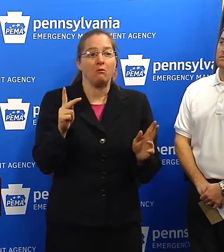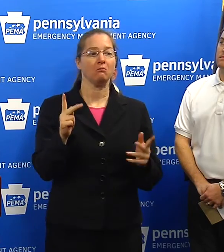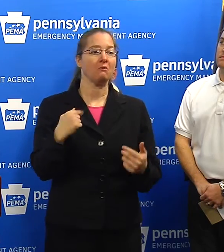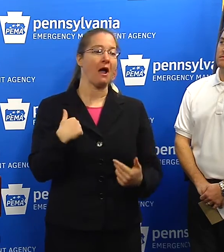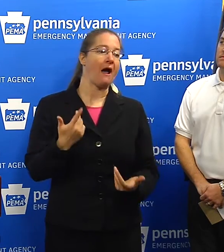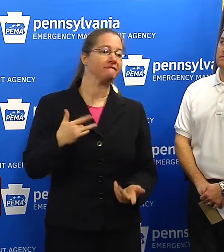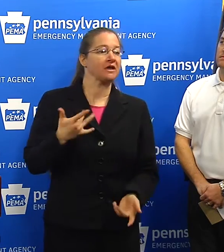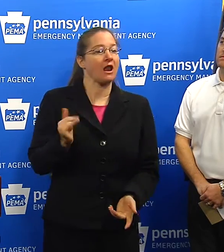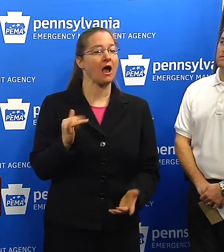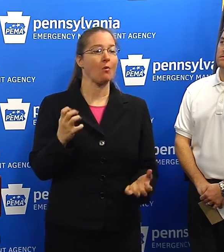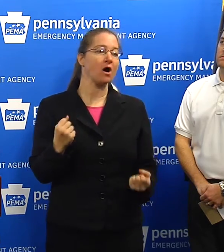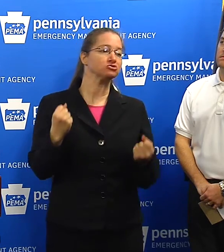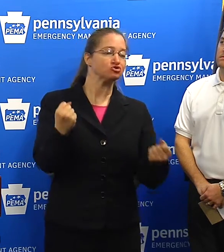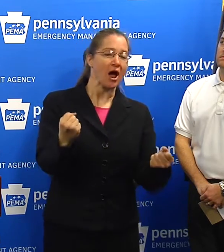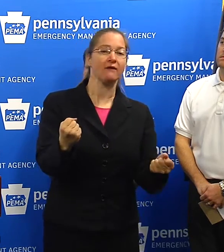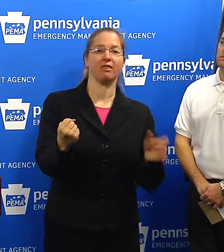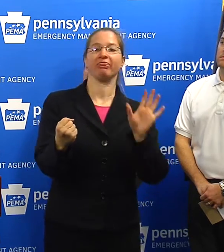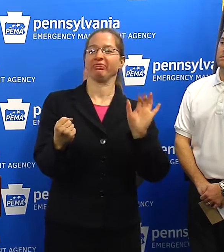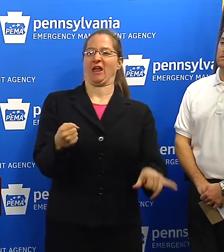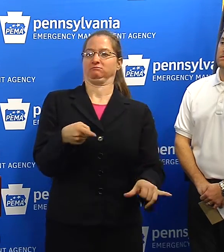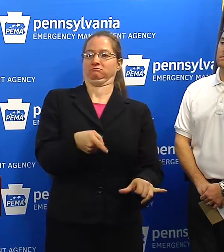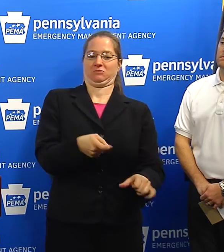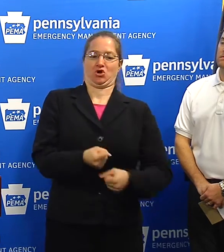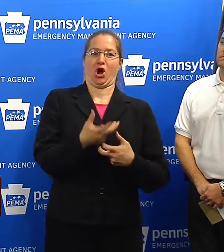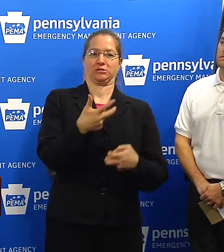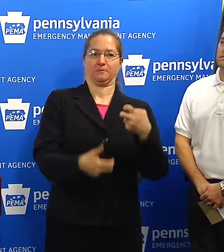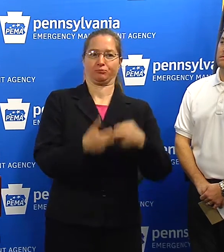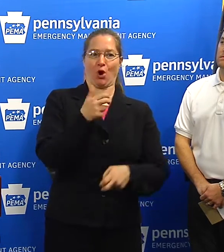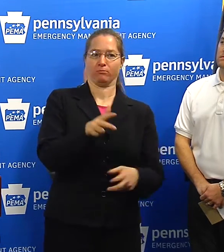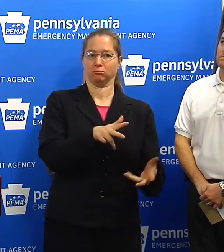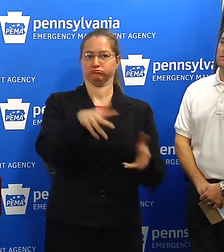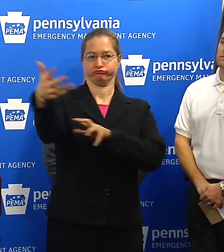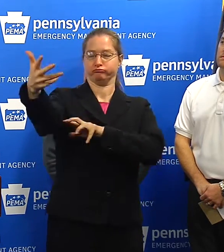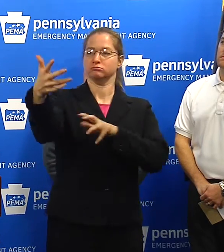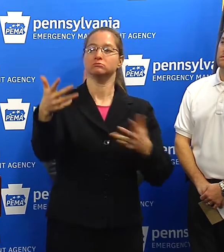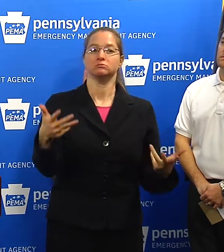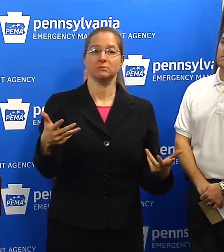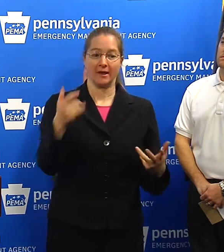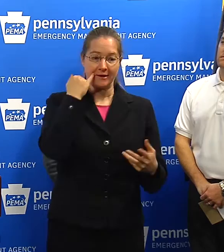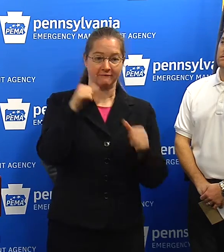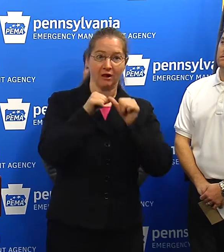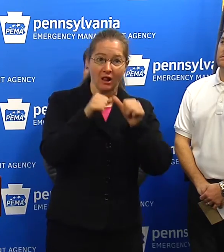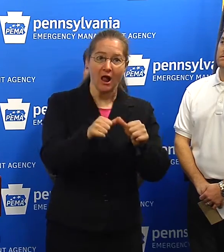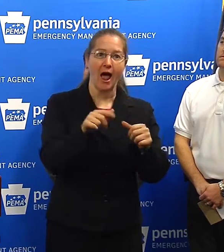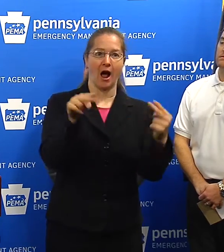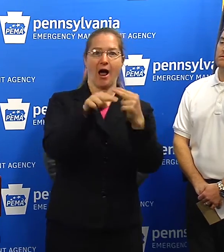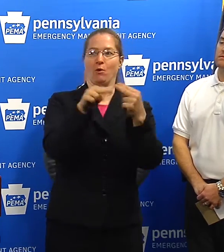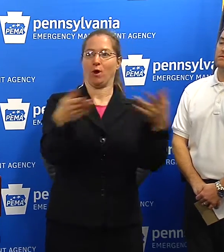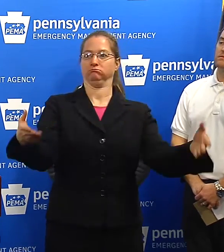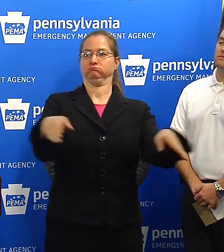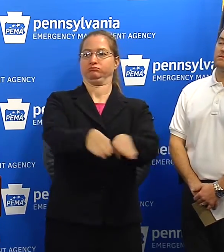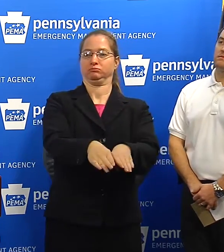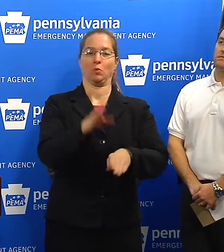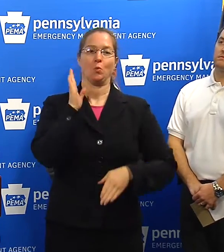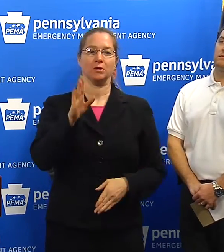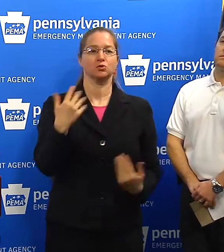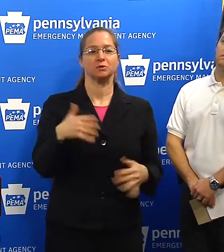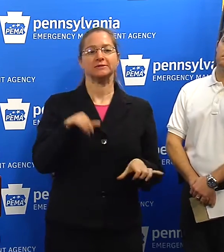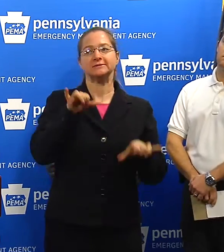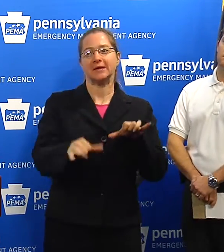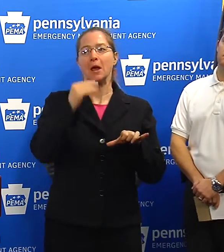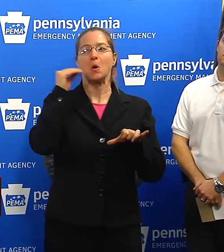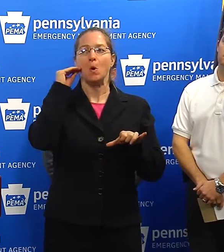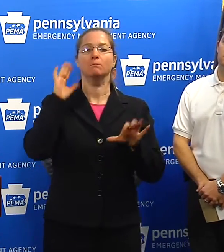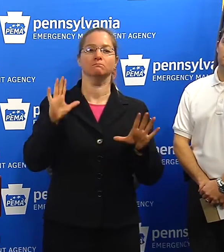trips and they cause problems and they cause problems for other people. We are going to have to shut the highways down. So it's self-restraint. We